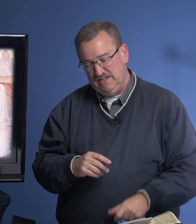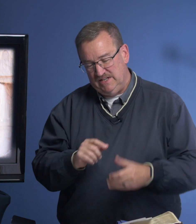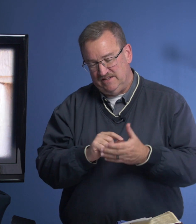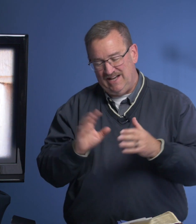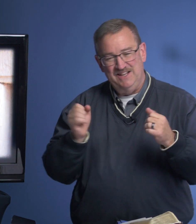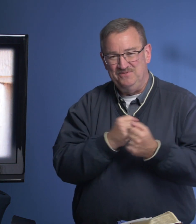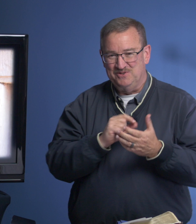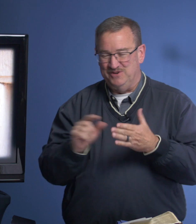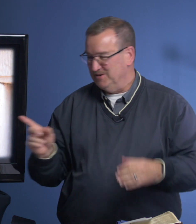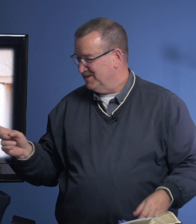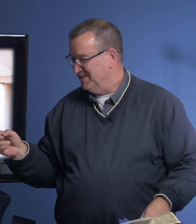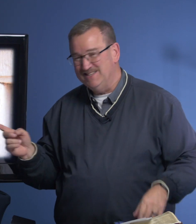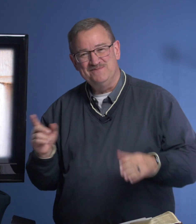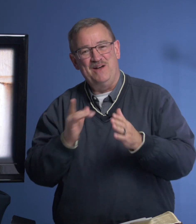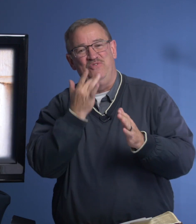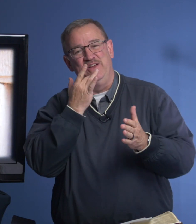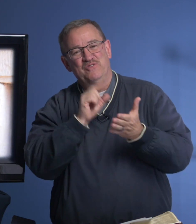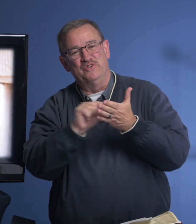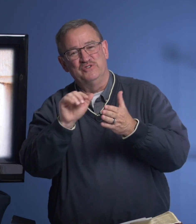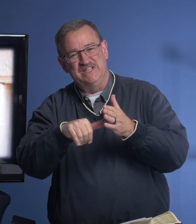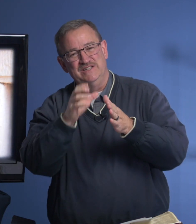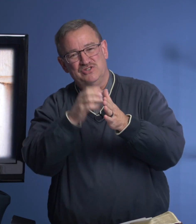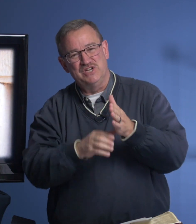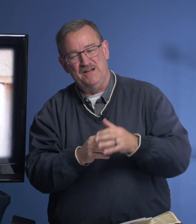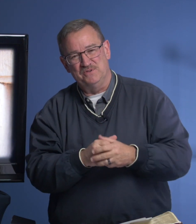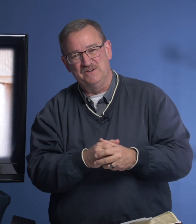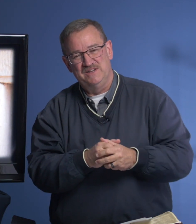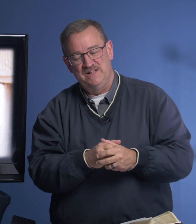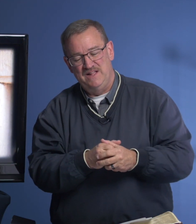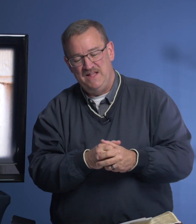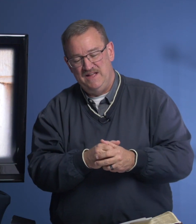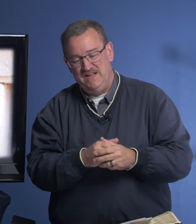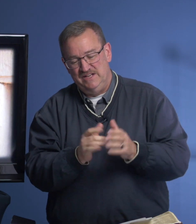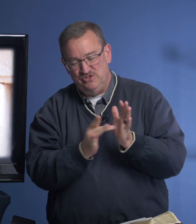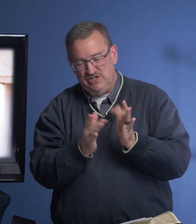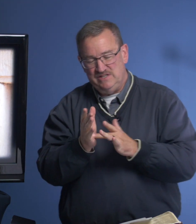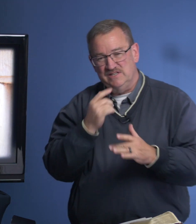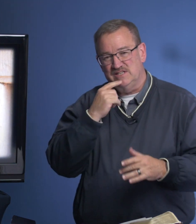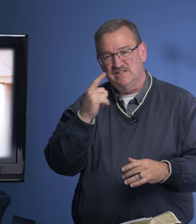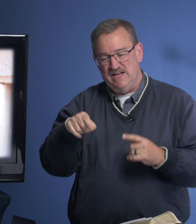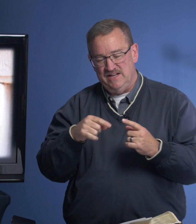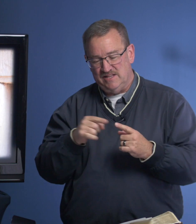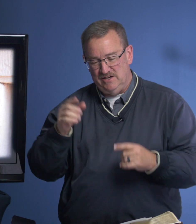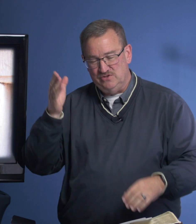I love this verse. This is my favorite verse in this chapter. Jesus saith unto